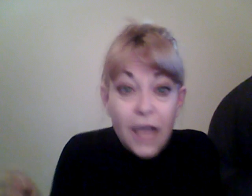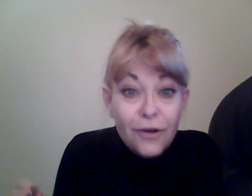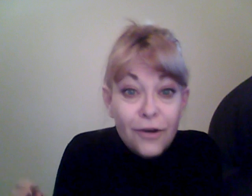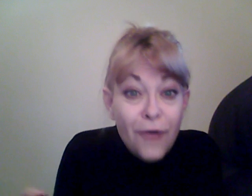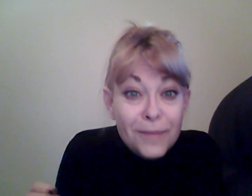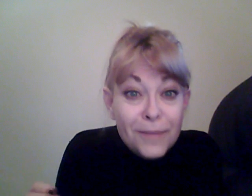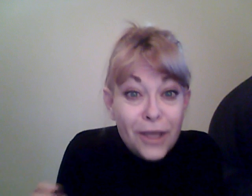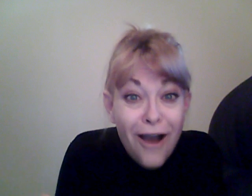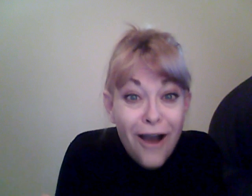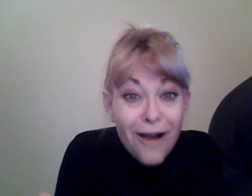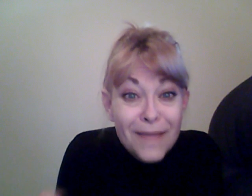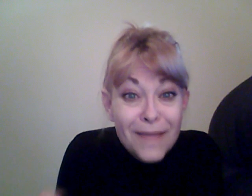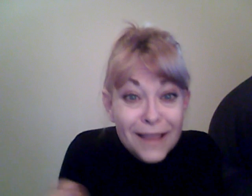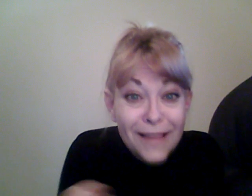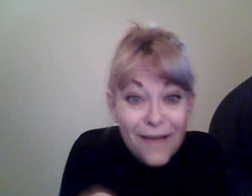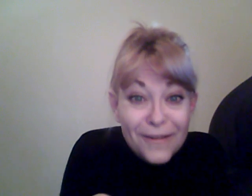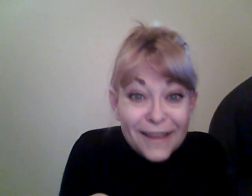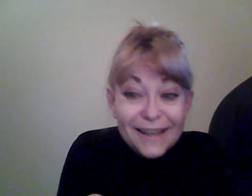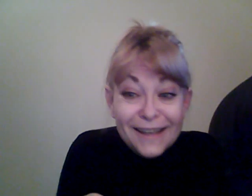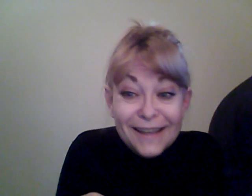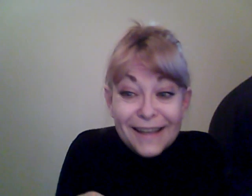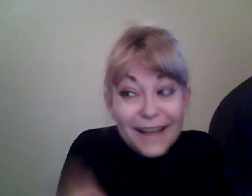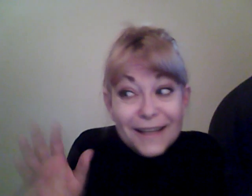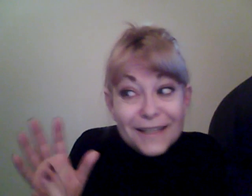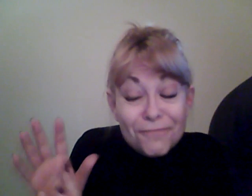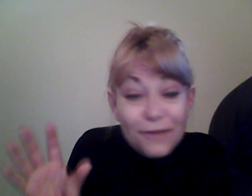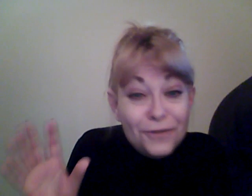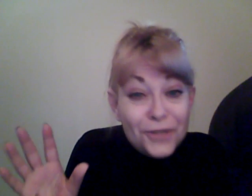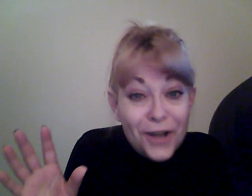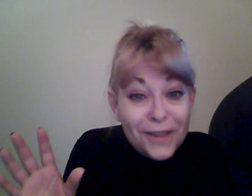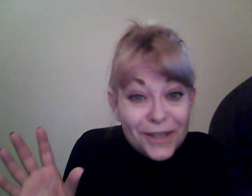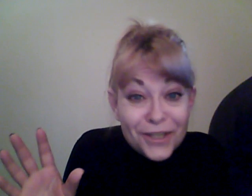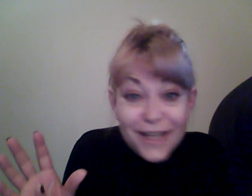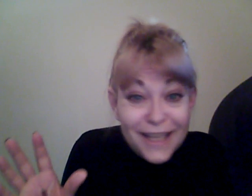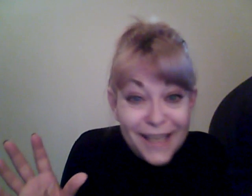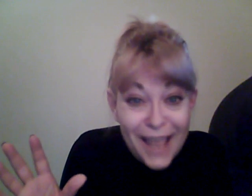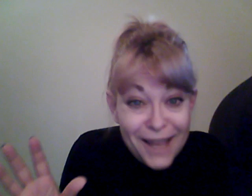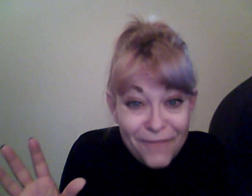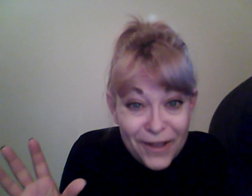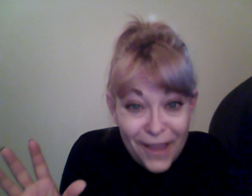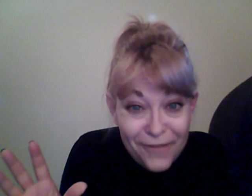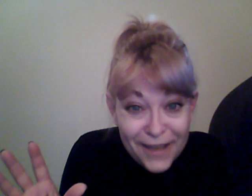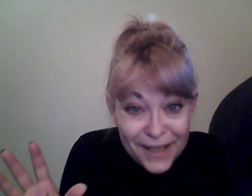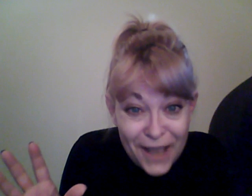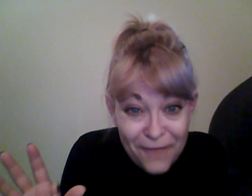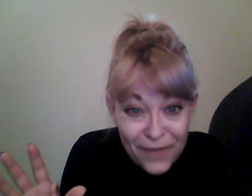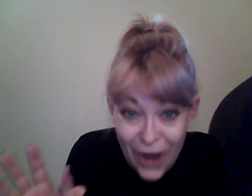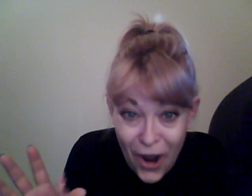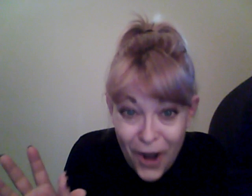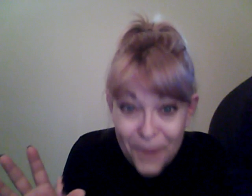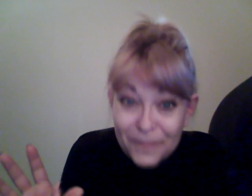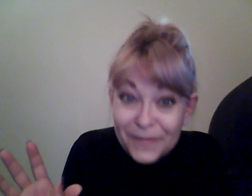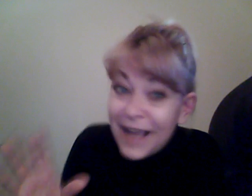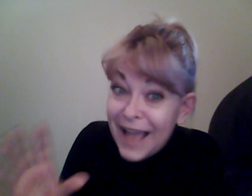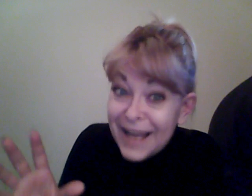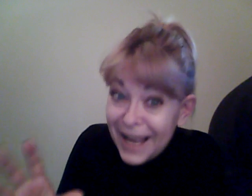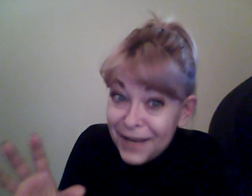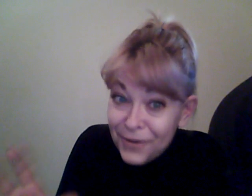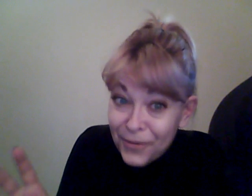gotta know how to be calm and loving. Because, when you start this shit, you ain't very loving and you ain't very calm. You're kind of hating your